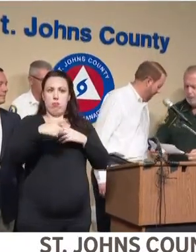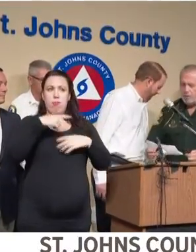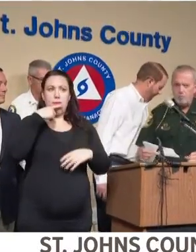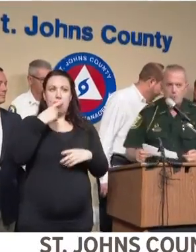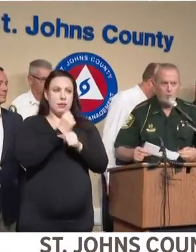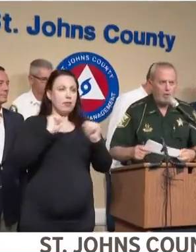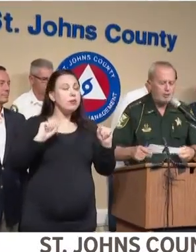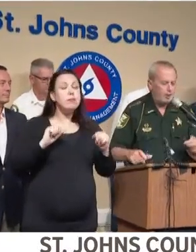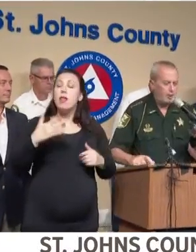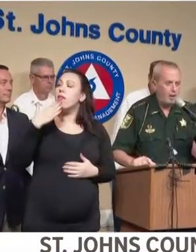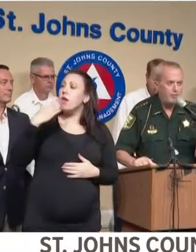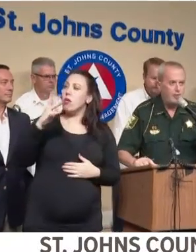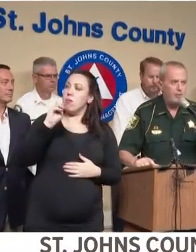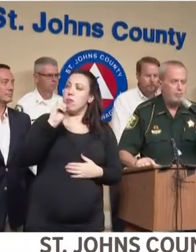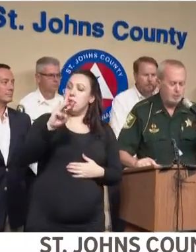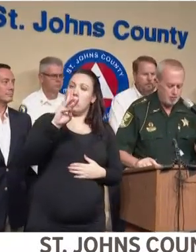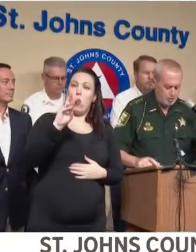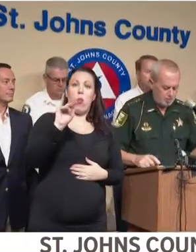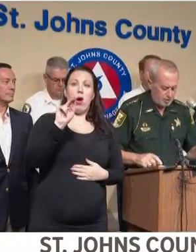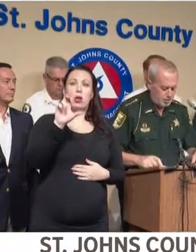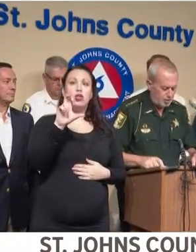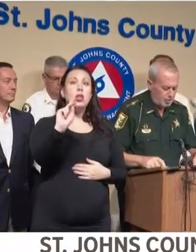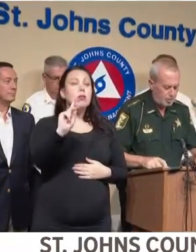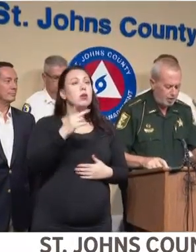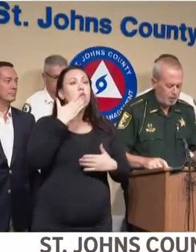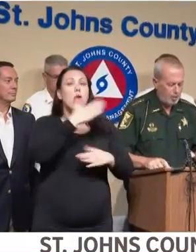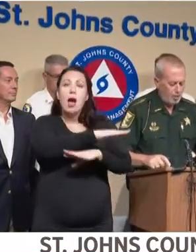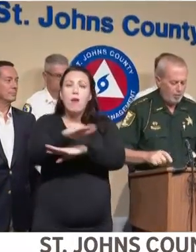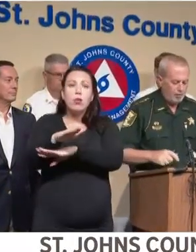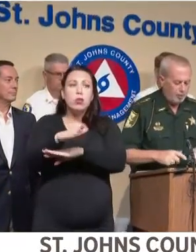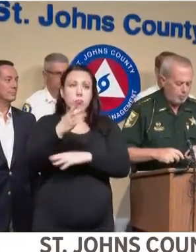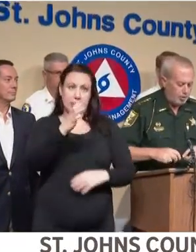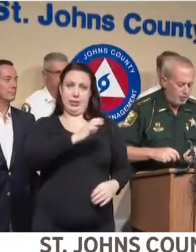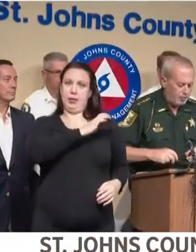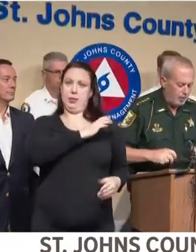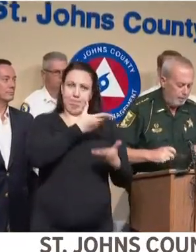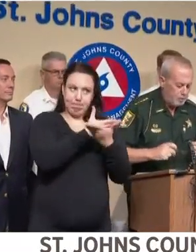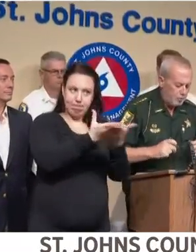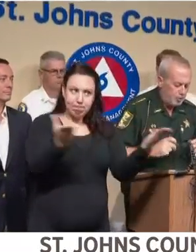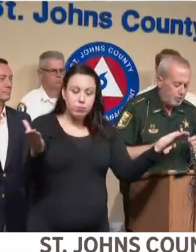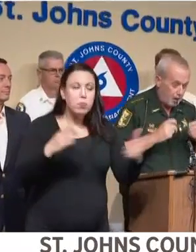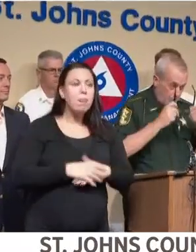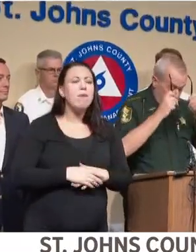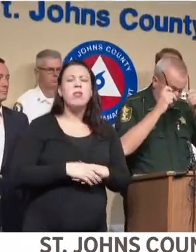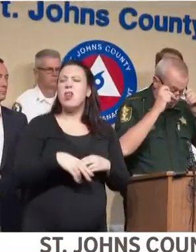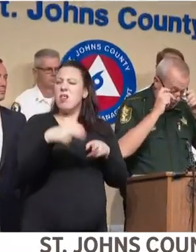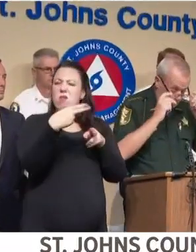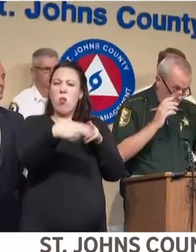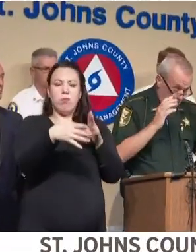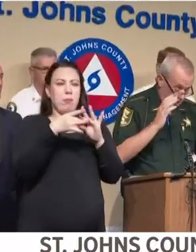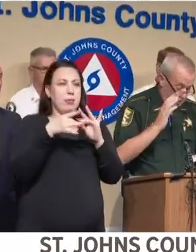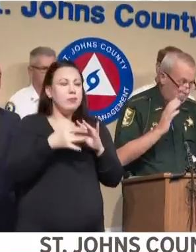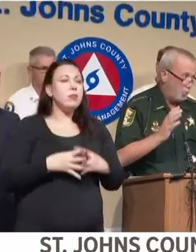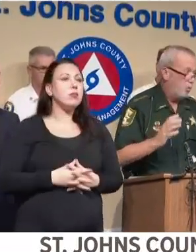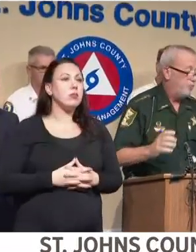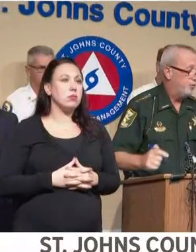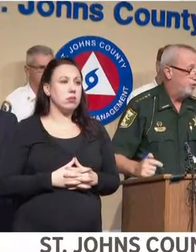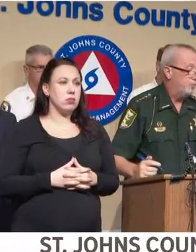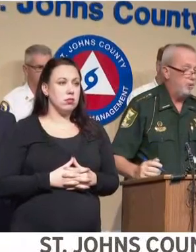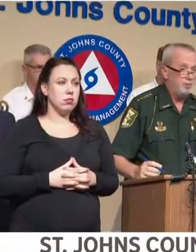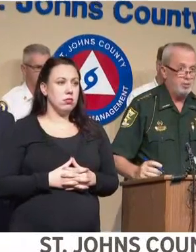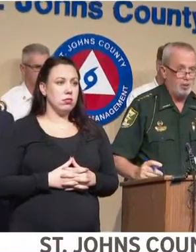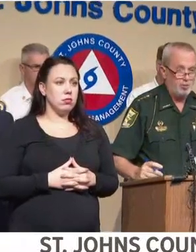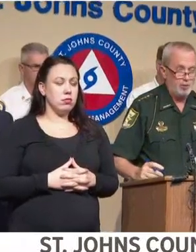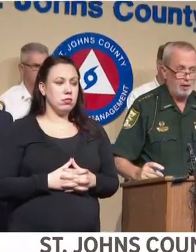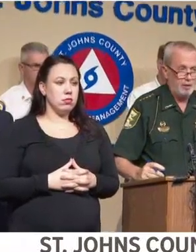you, Mr. Wanchek. Good afternoon, citizens. Just a few brief comments. It's important